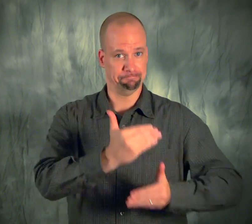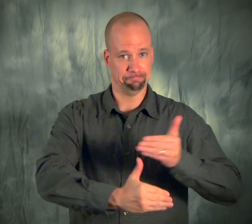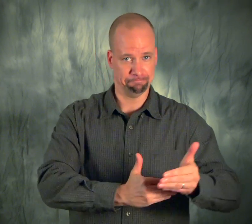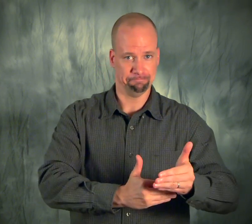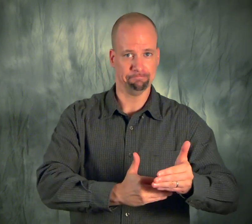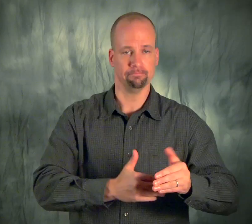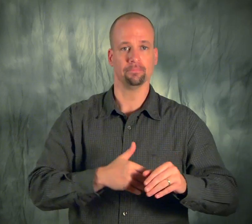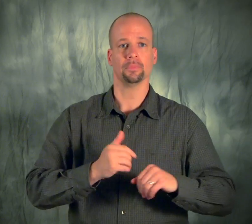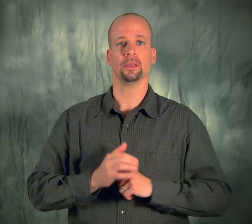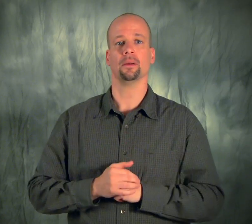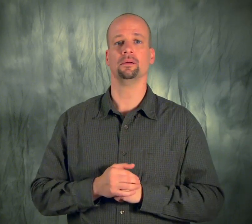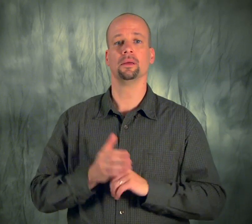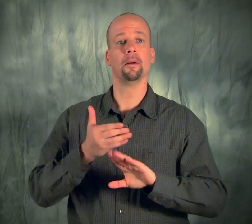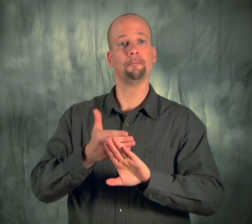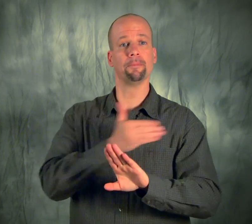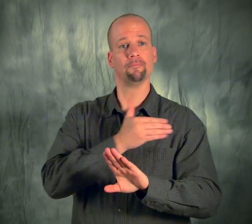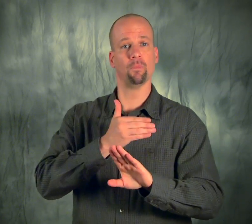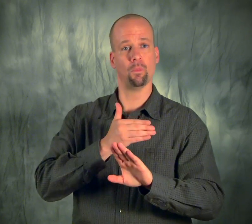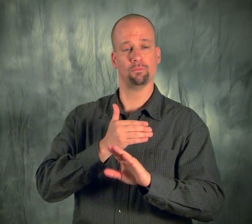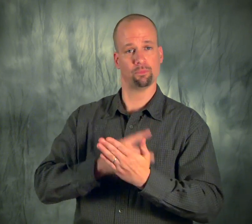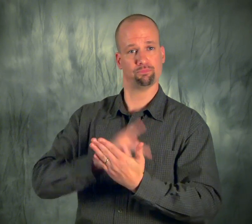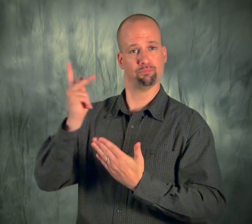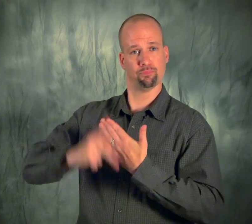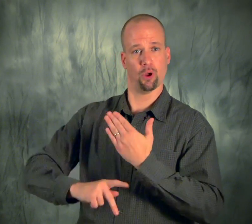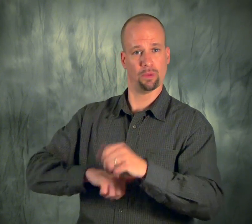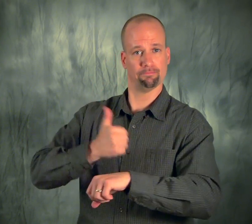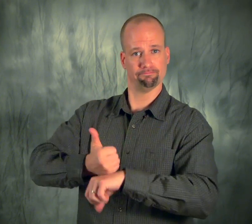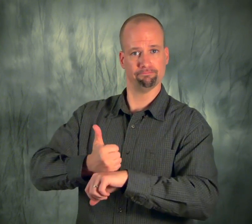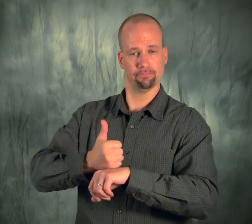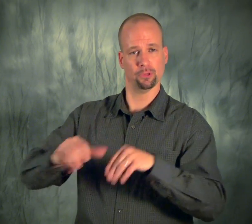Then follow the steps as before to program your additional counties.